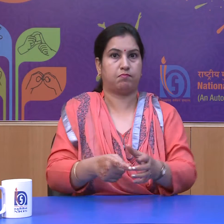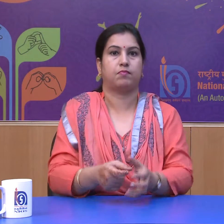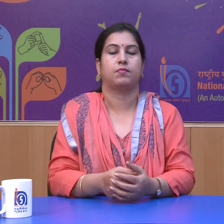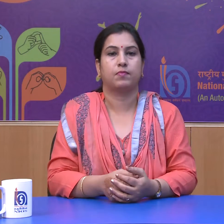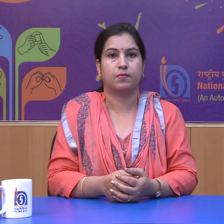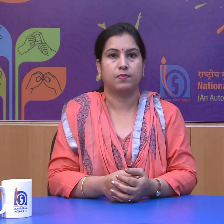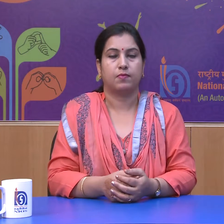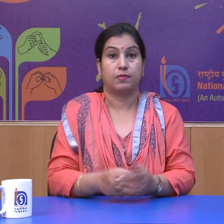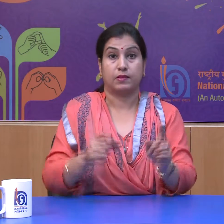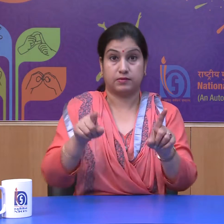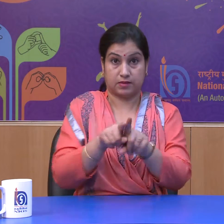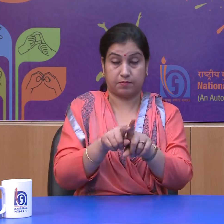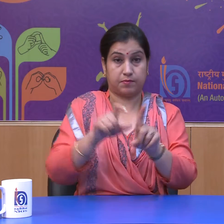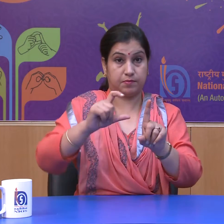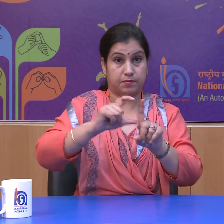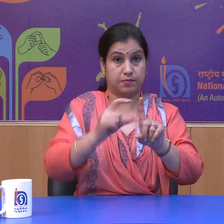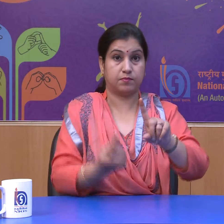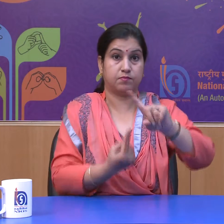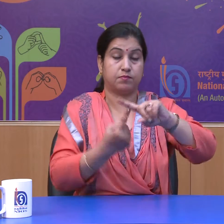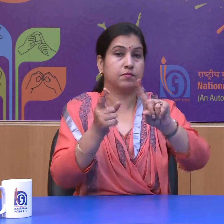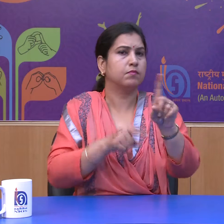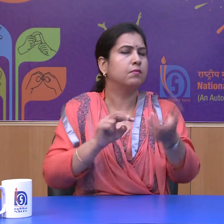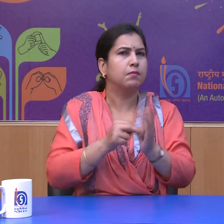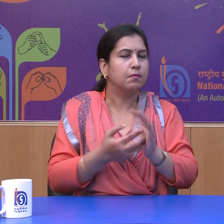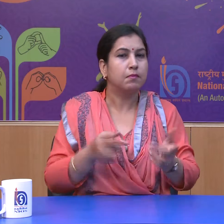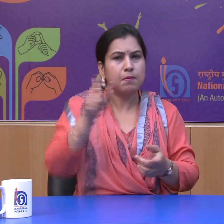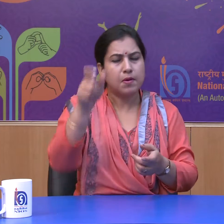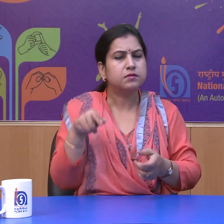Duty is something that a person is expected to do.